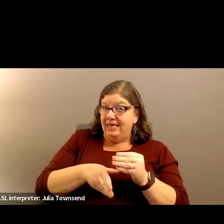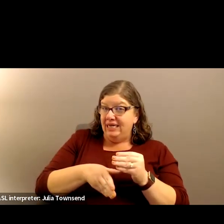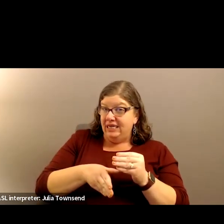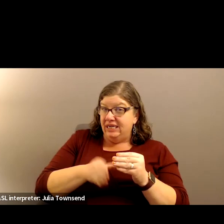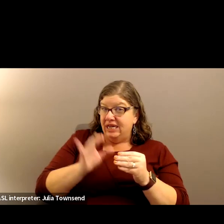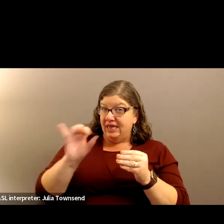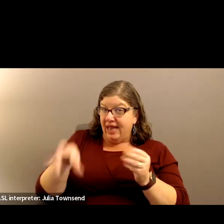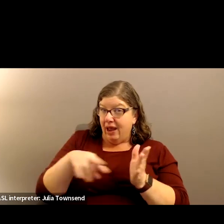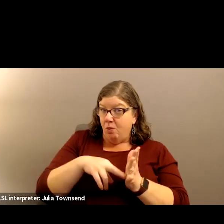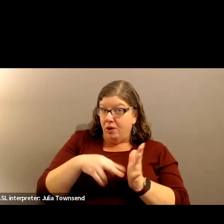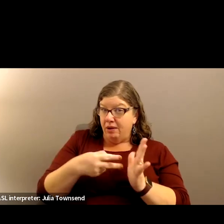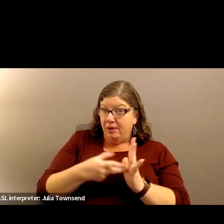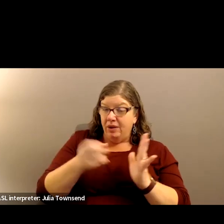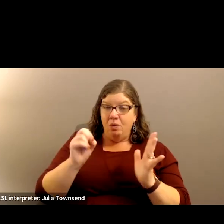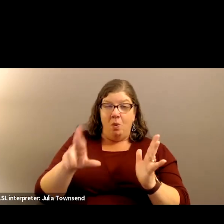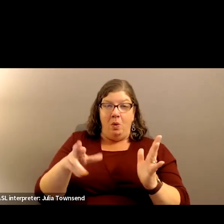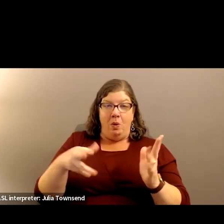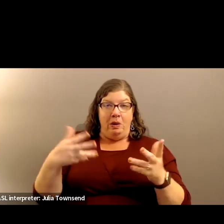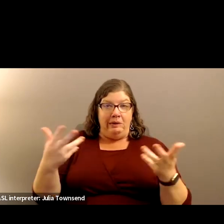Or?